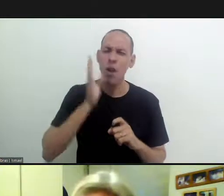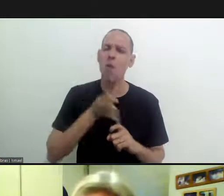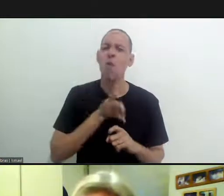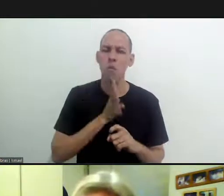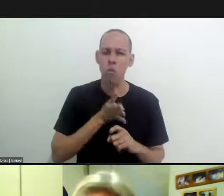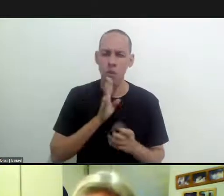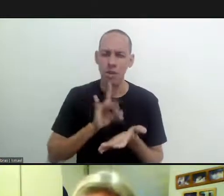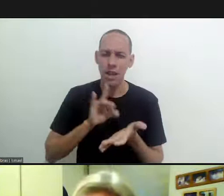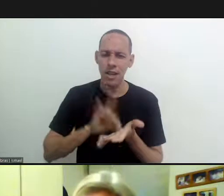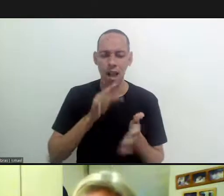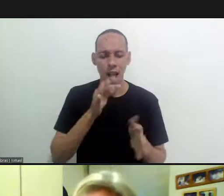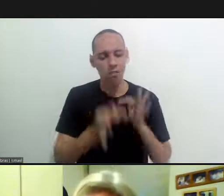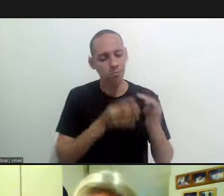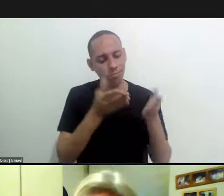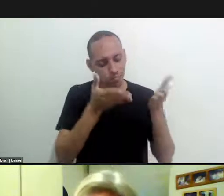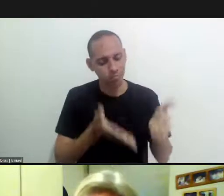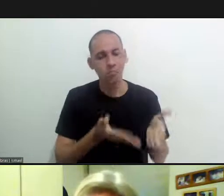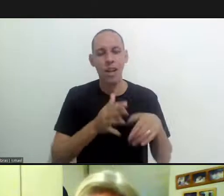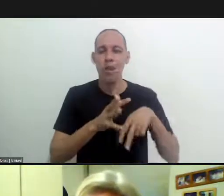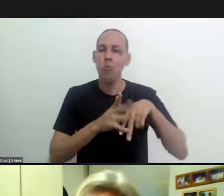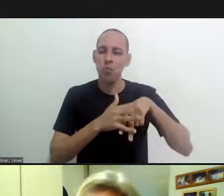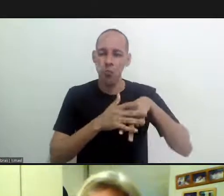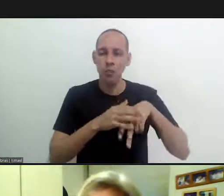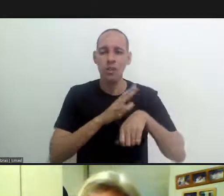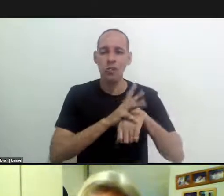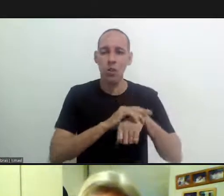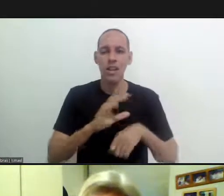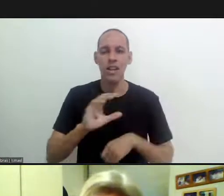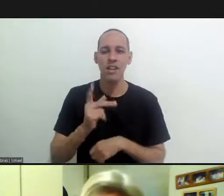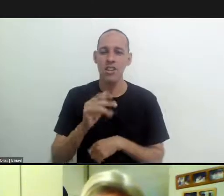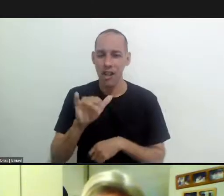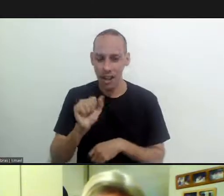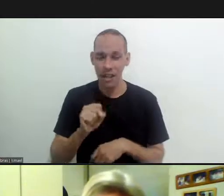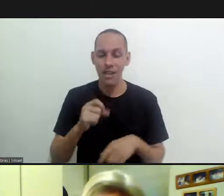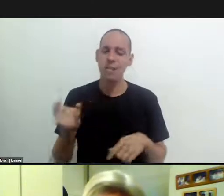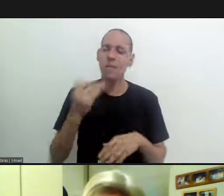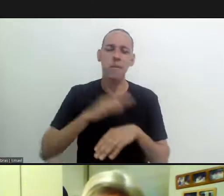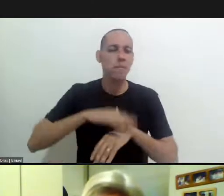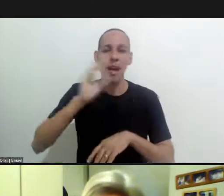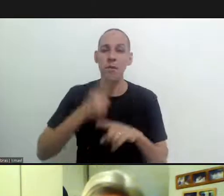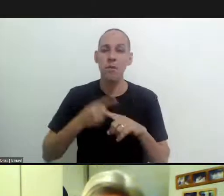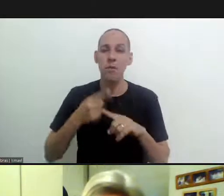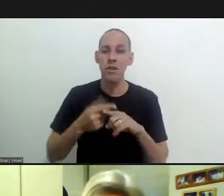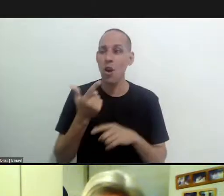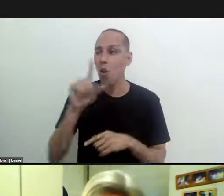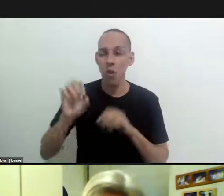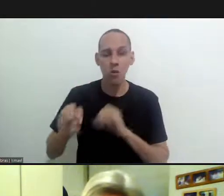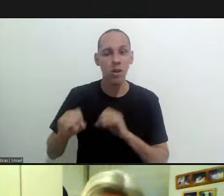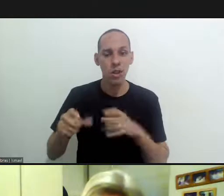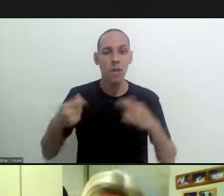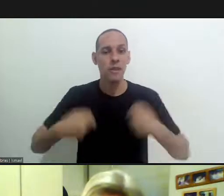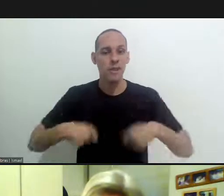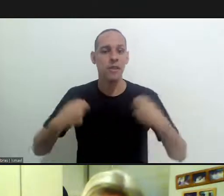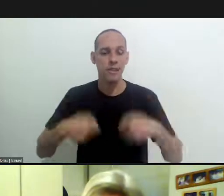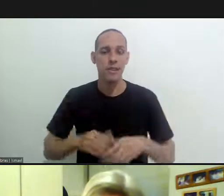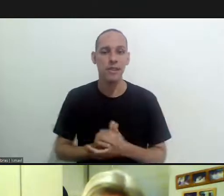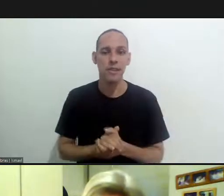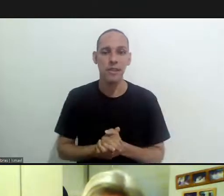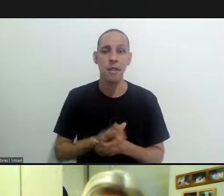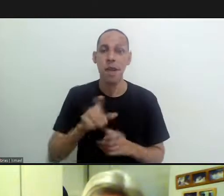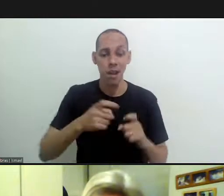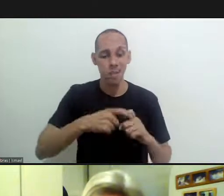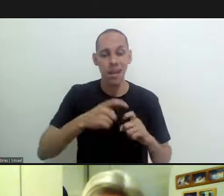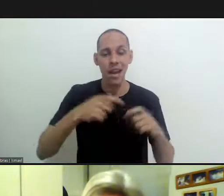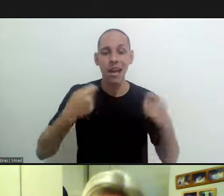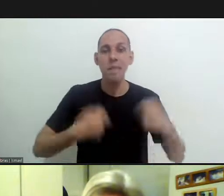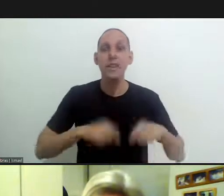the physicians are aware of how to treat chagas that is very important because from our case the